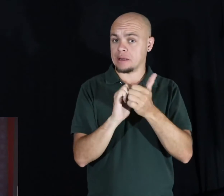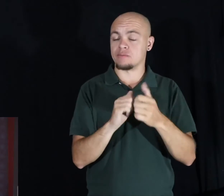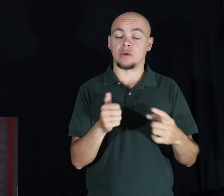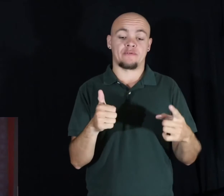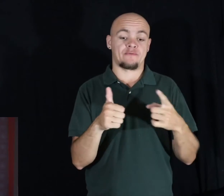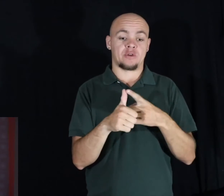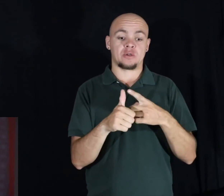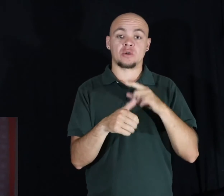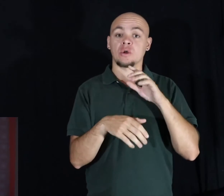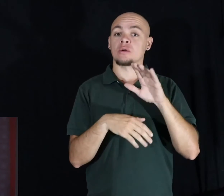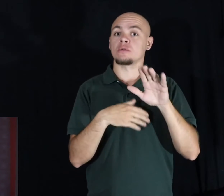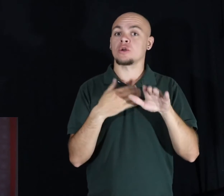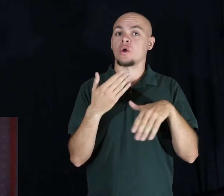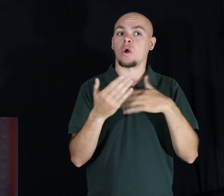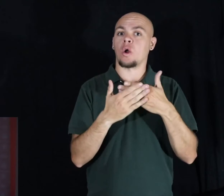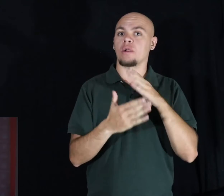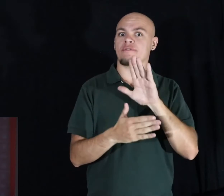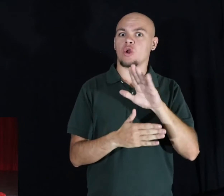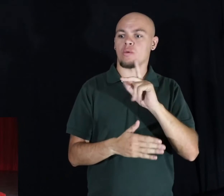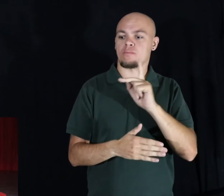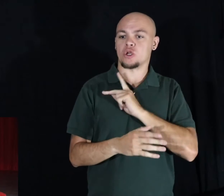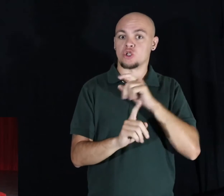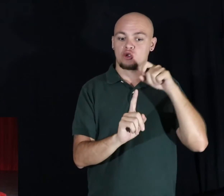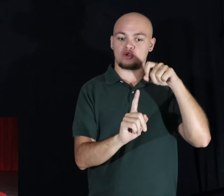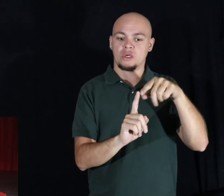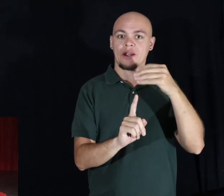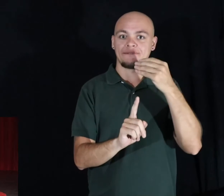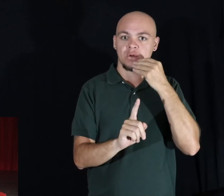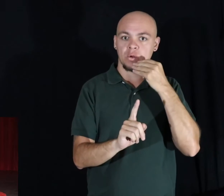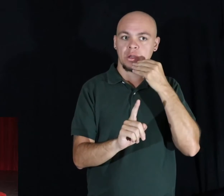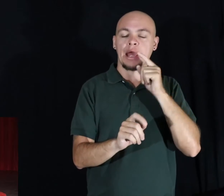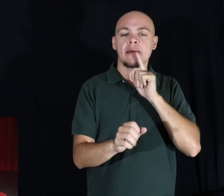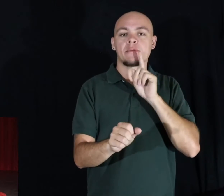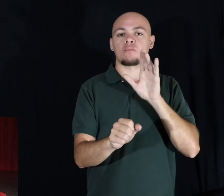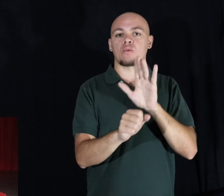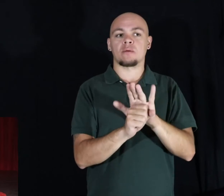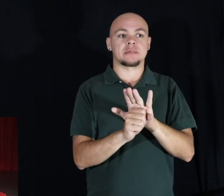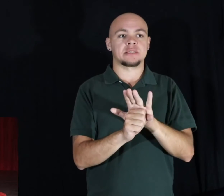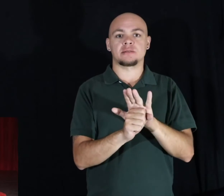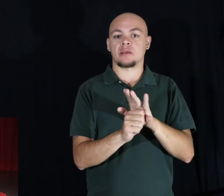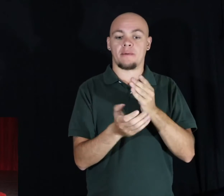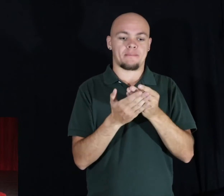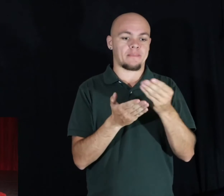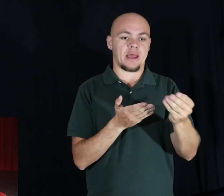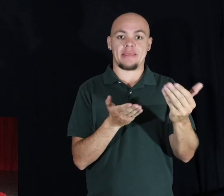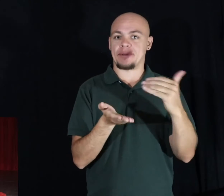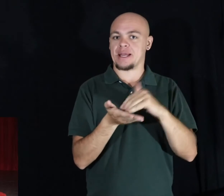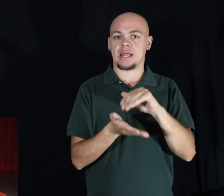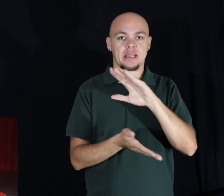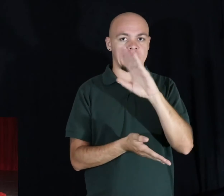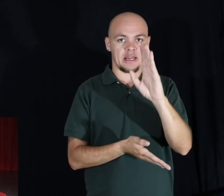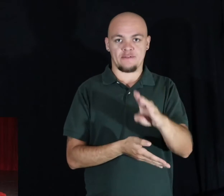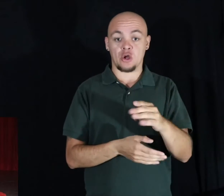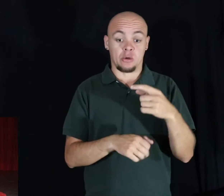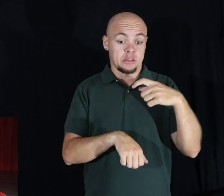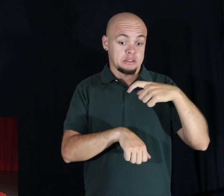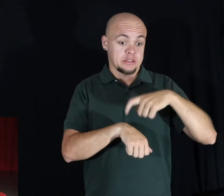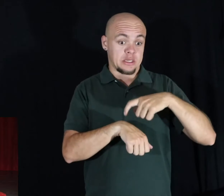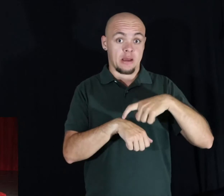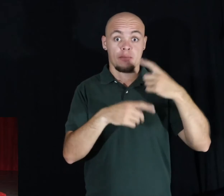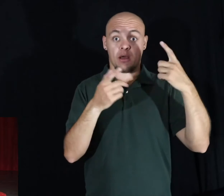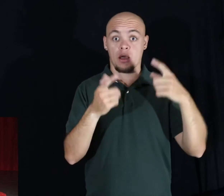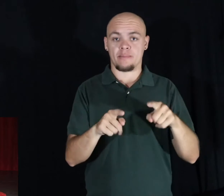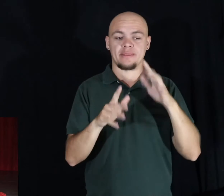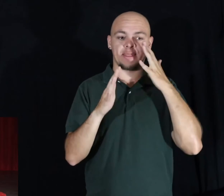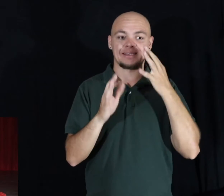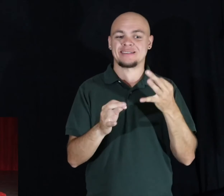off by finding out what your personal trigger foods are and make a promise to not keep them in your house anymore so that when the time comes, the decision